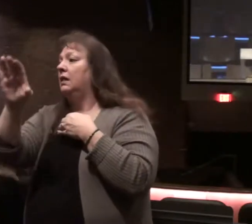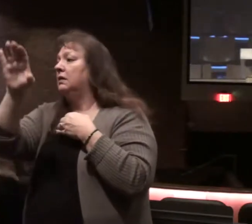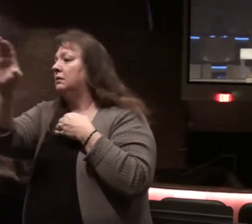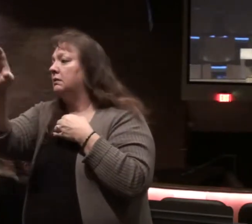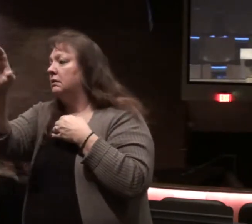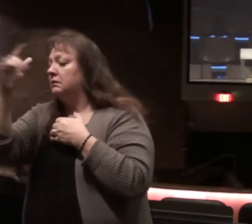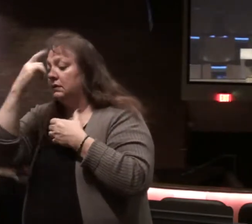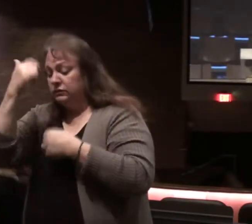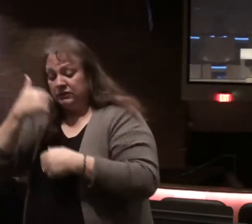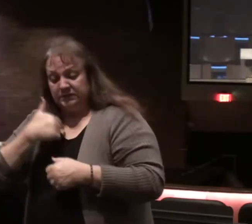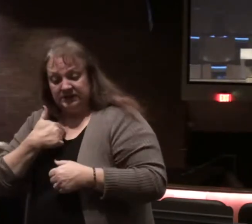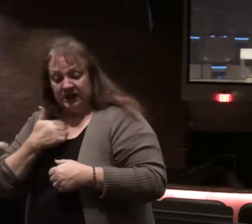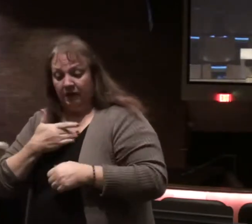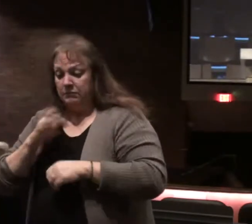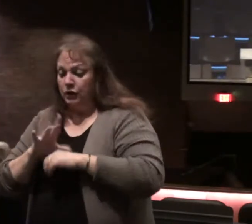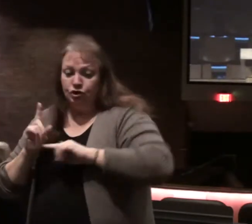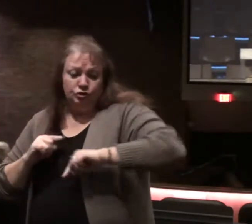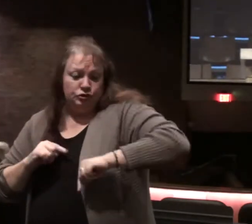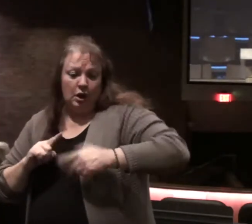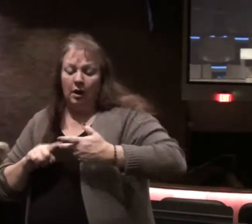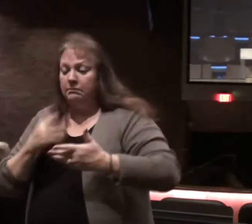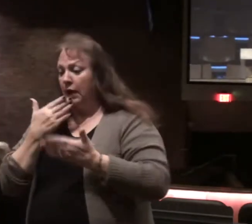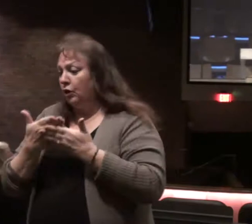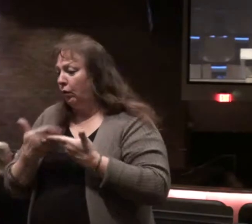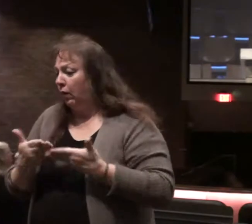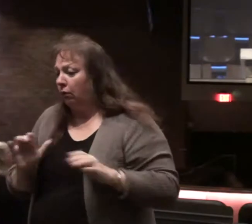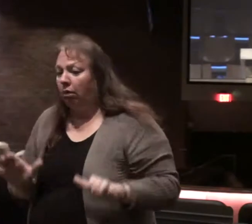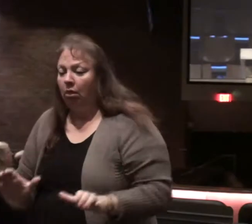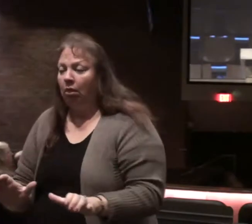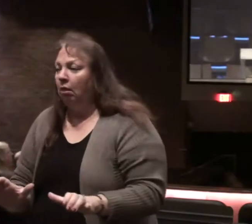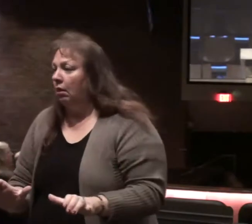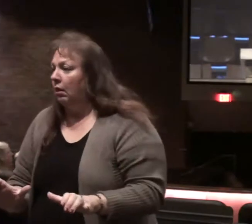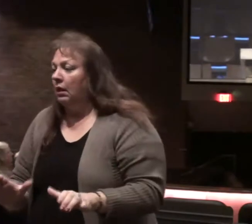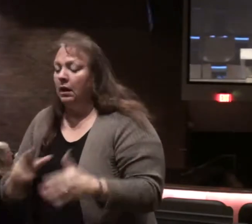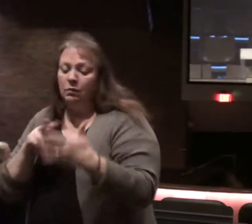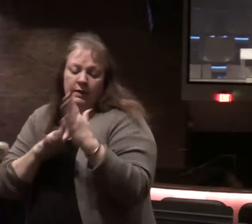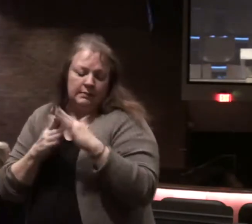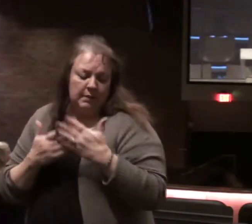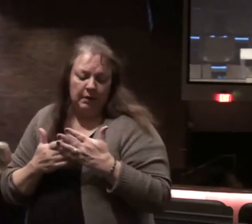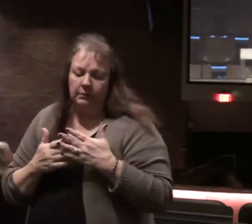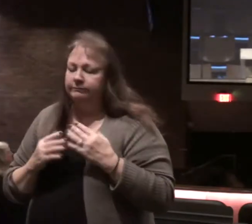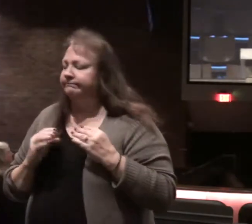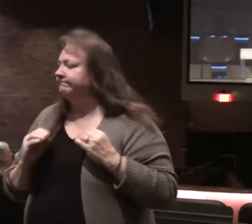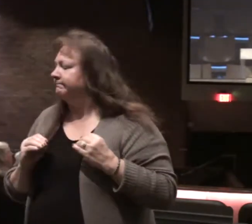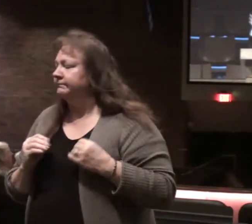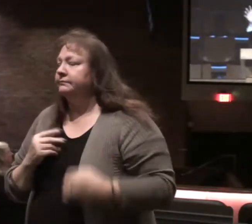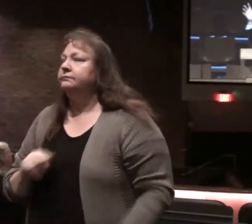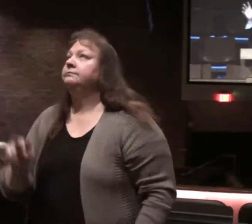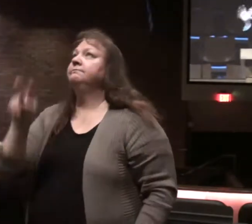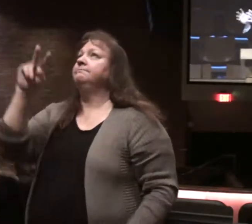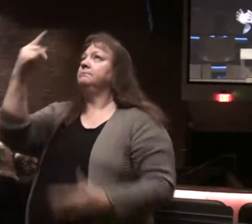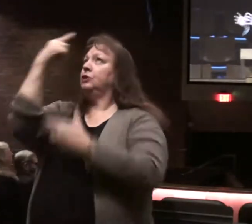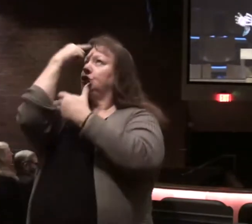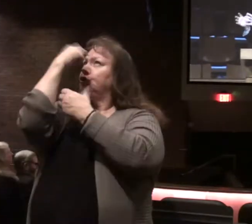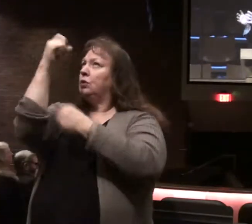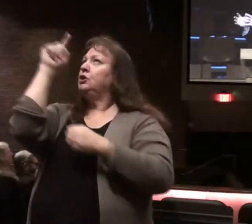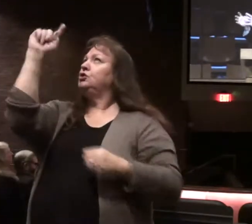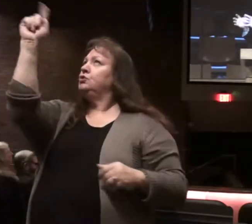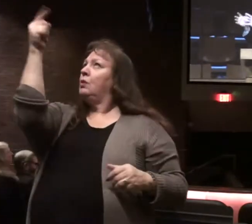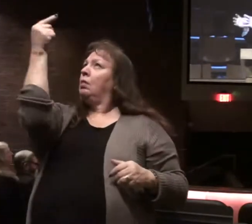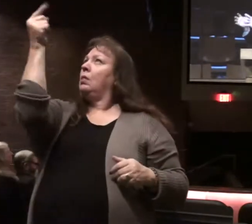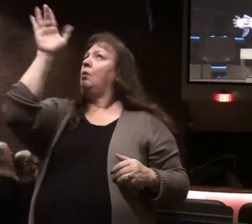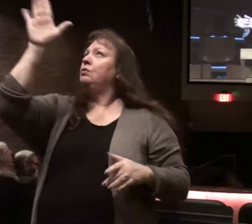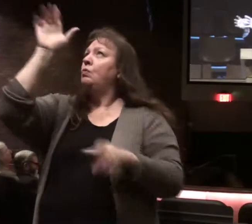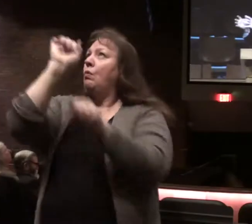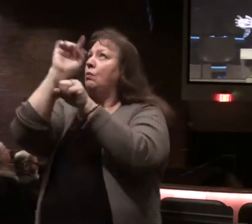going to trust in myself my church attendance my good works my Bible reading anything I'm going to turn and trust in Jesus Christ his